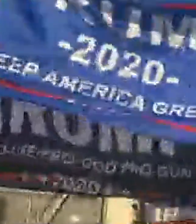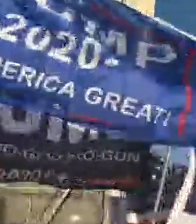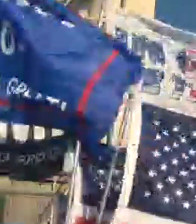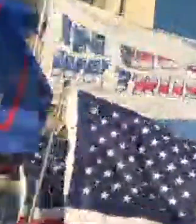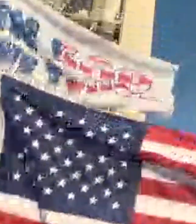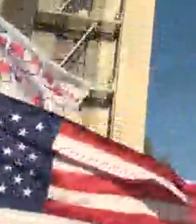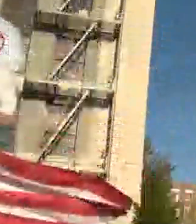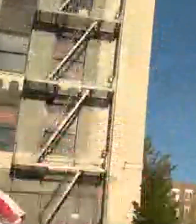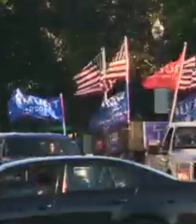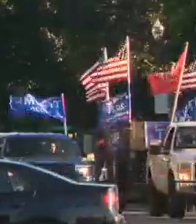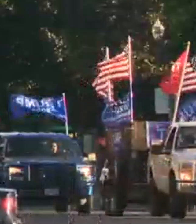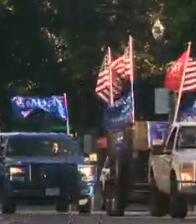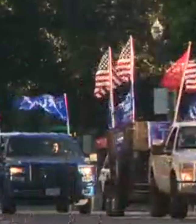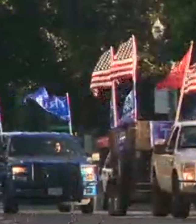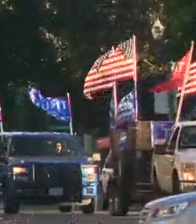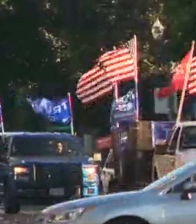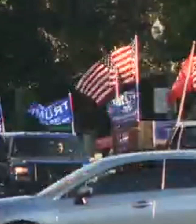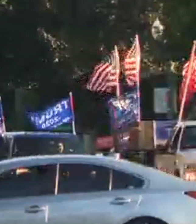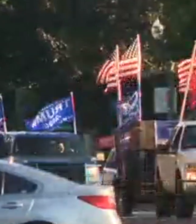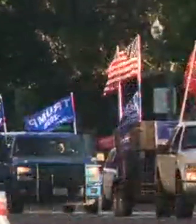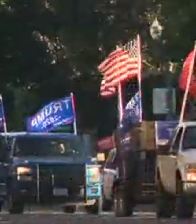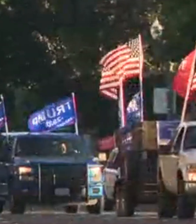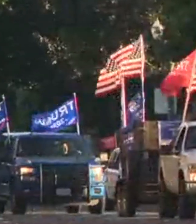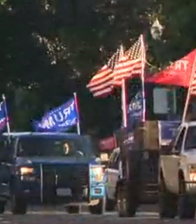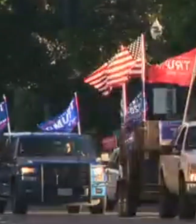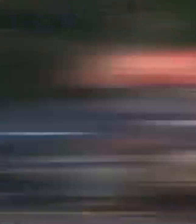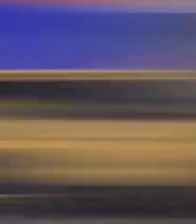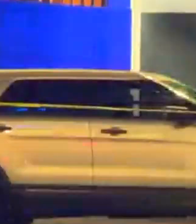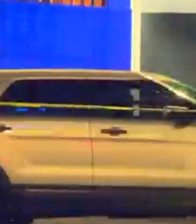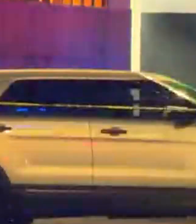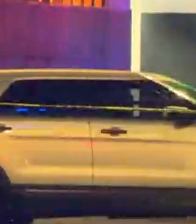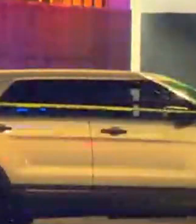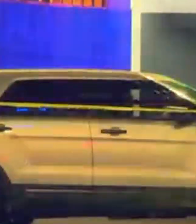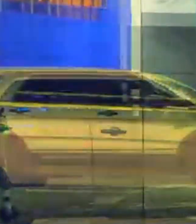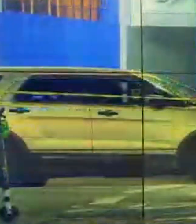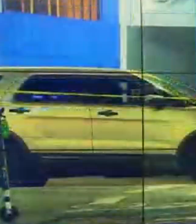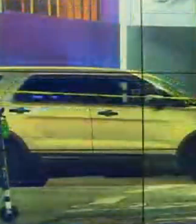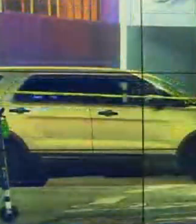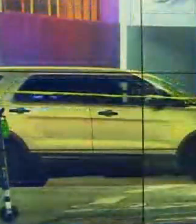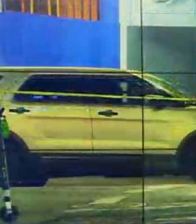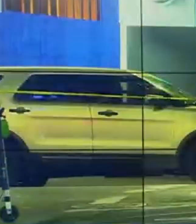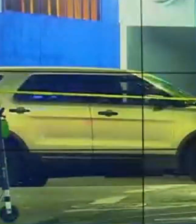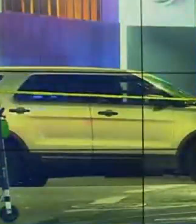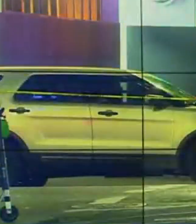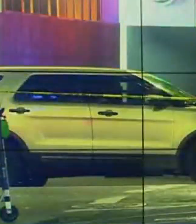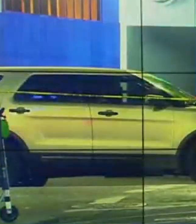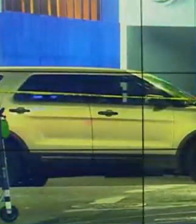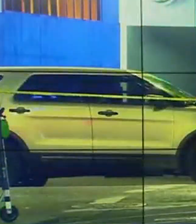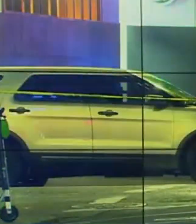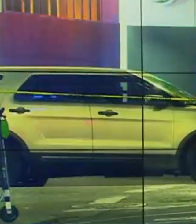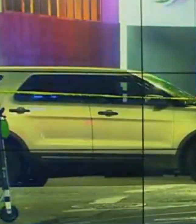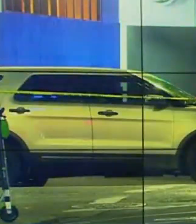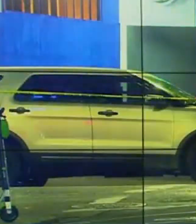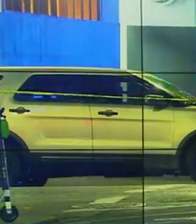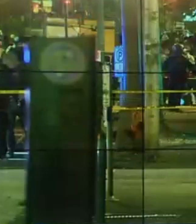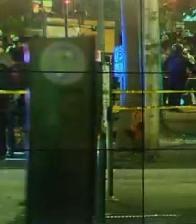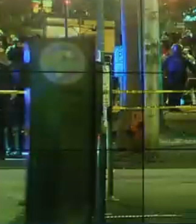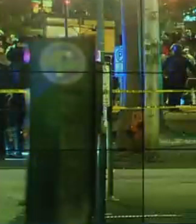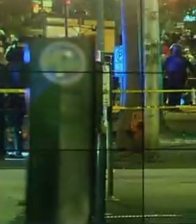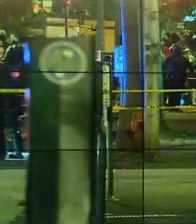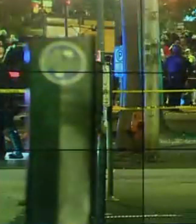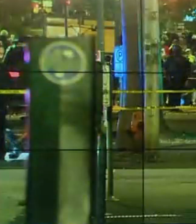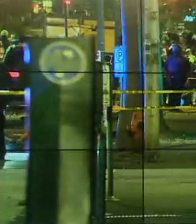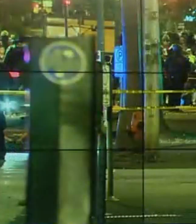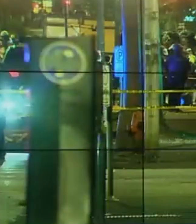rally for President Trump. We have the man's name, but we are withholding it until police release it. It's a sad escalation in the already sky